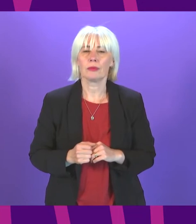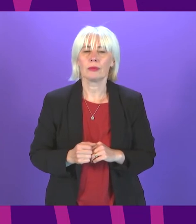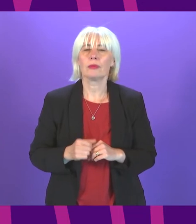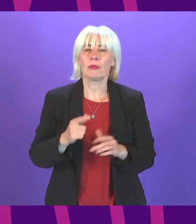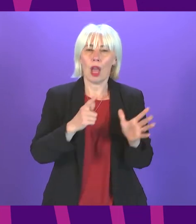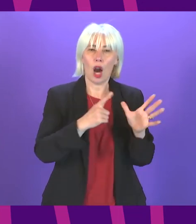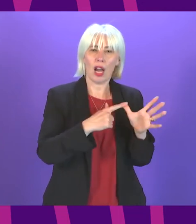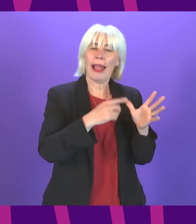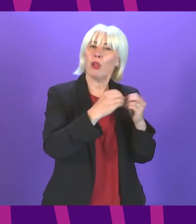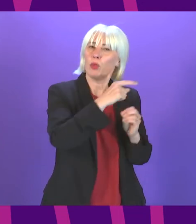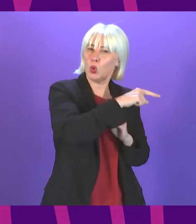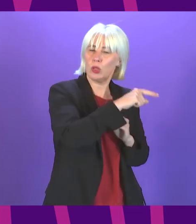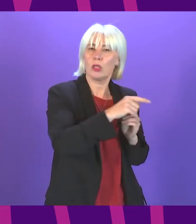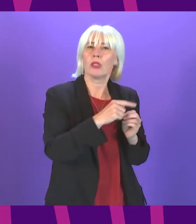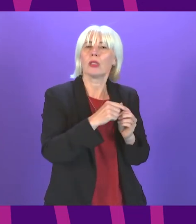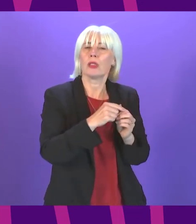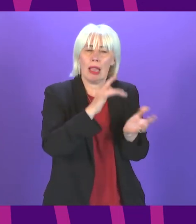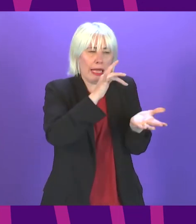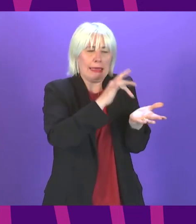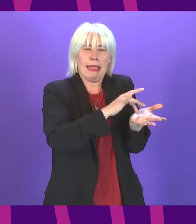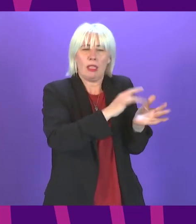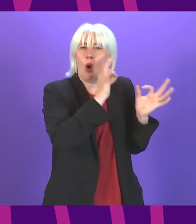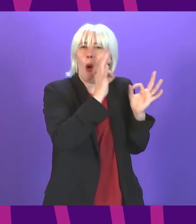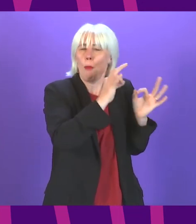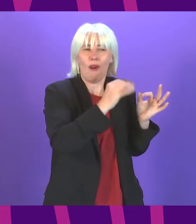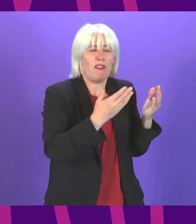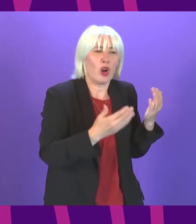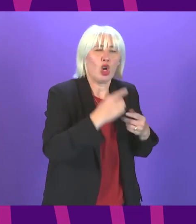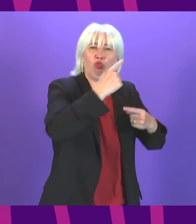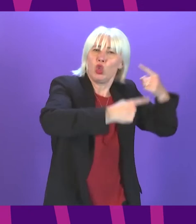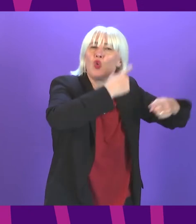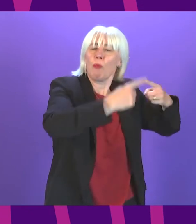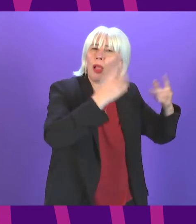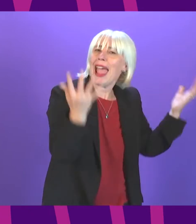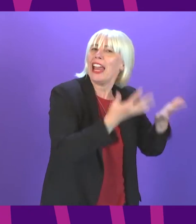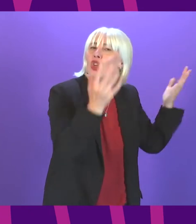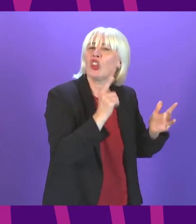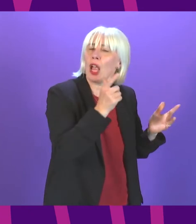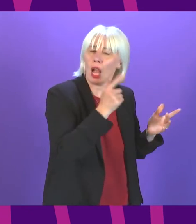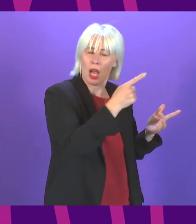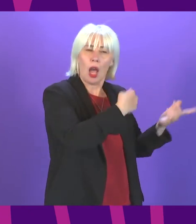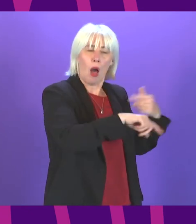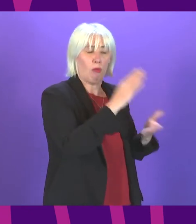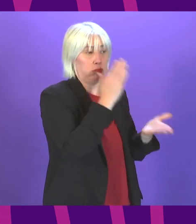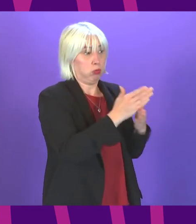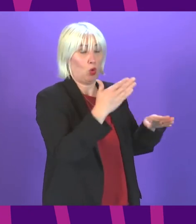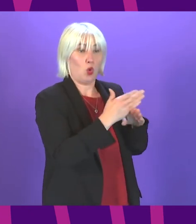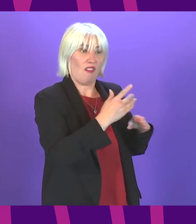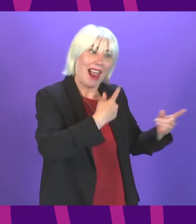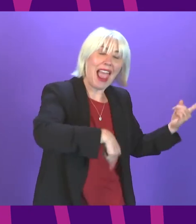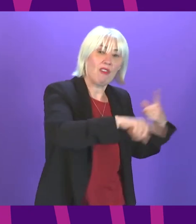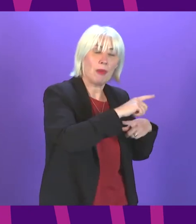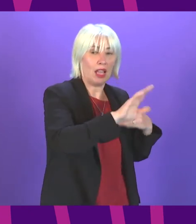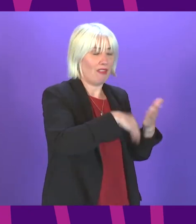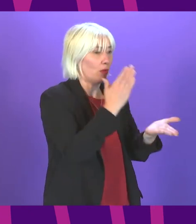Argyllam Butte is at the centre of a perfect storm for renewable energy for this to work for everyone we need to ensure that communities are